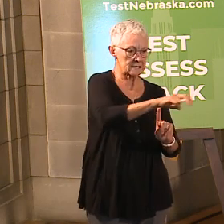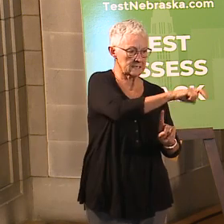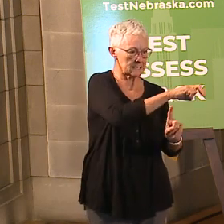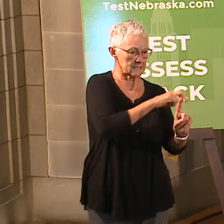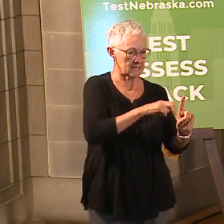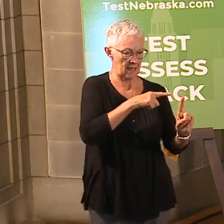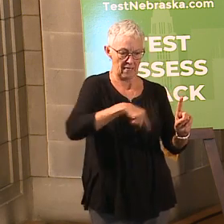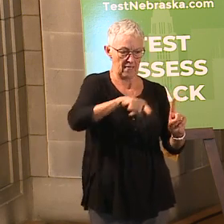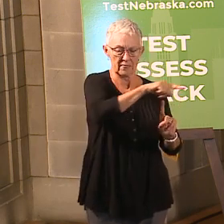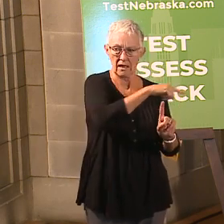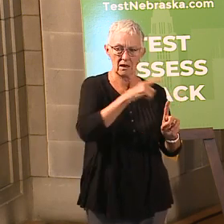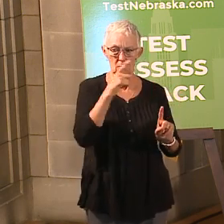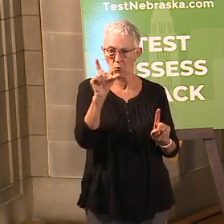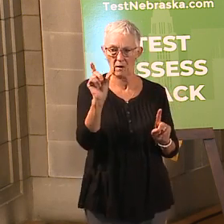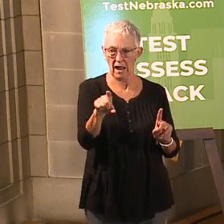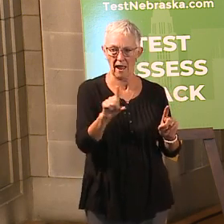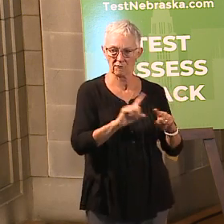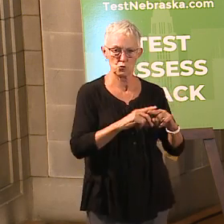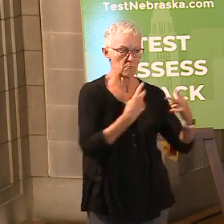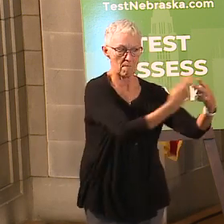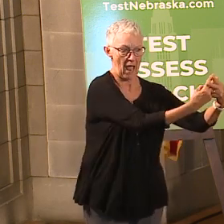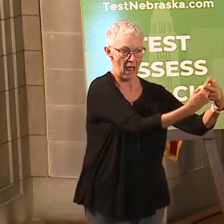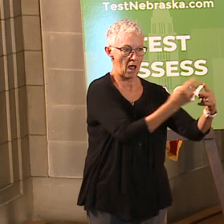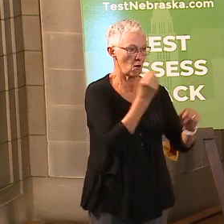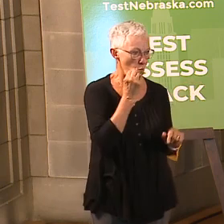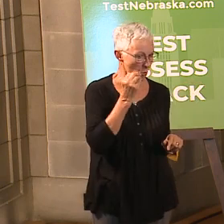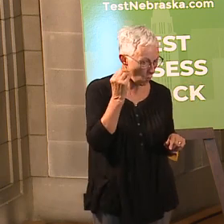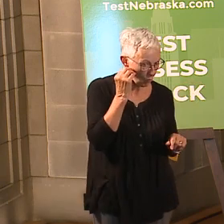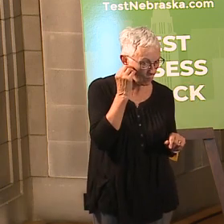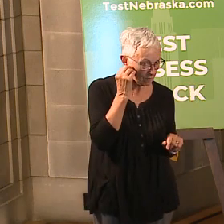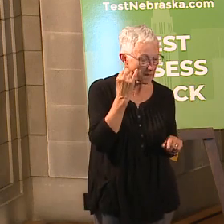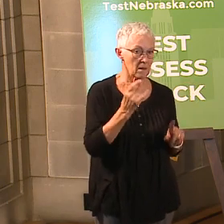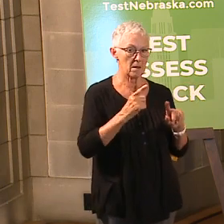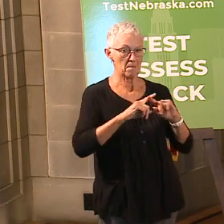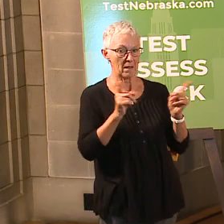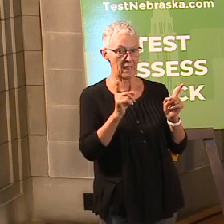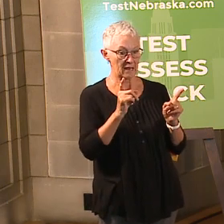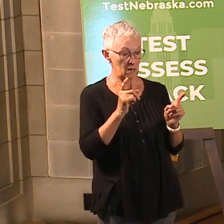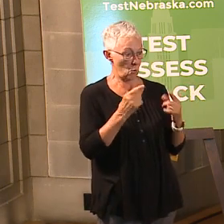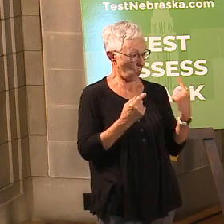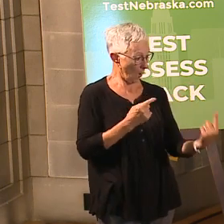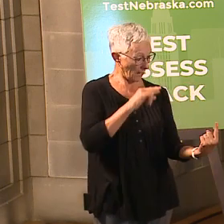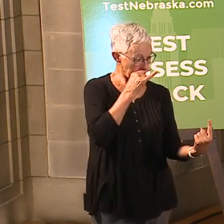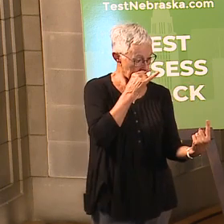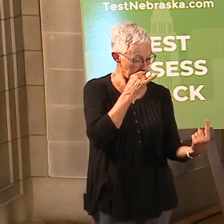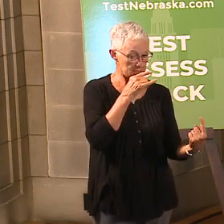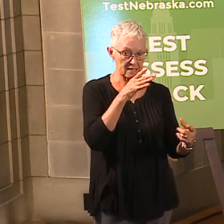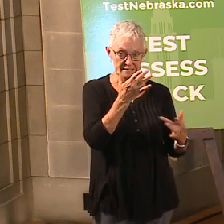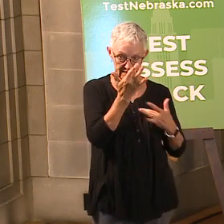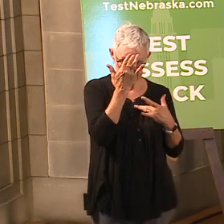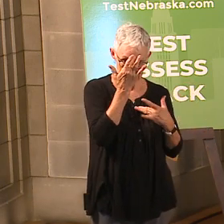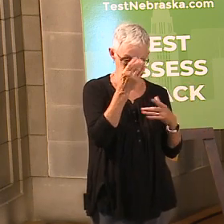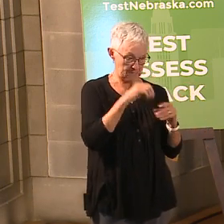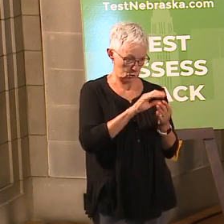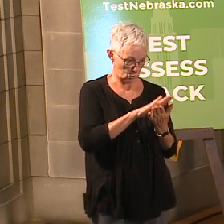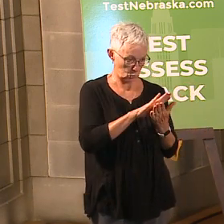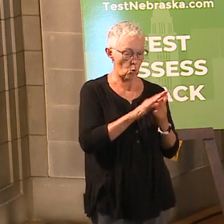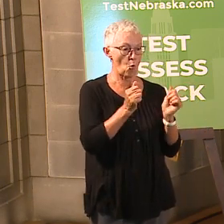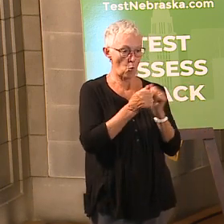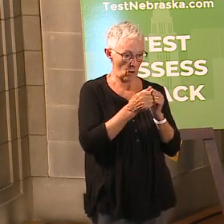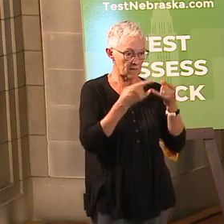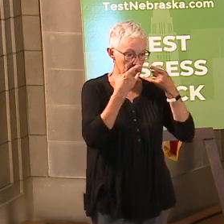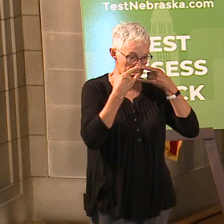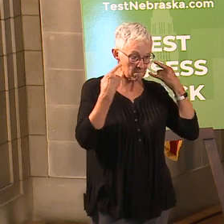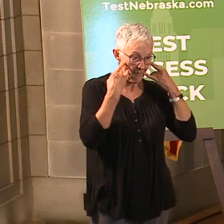-monitor. And what that difference is is if as long as they're wearing masks, they can go back into the classroom. That's fundamentally correct, right? Yeah,